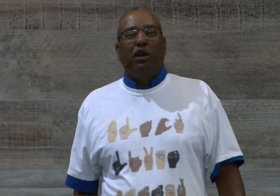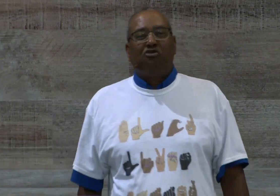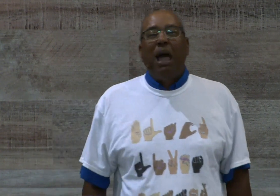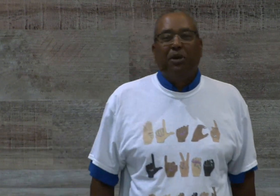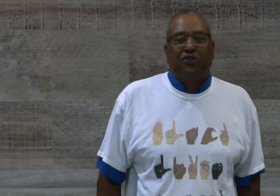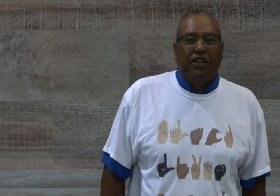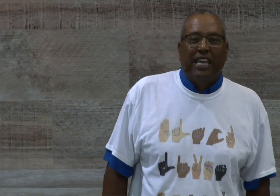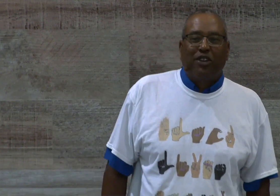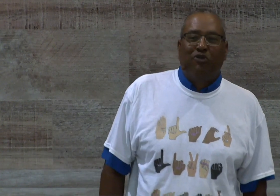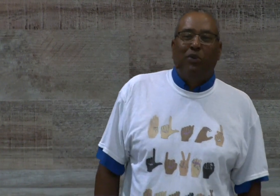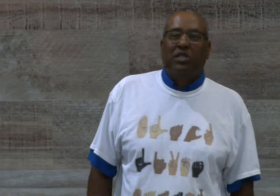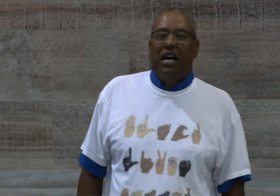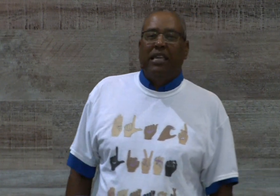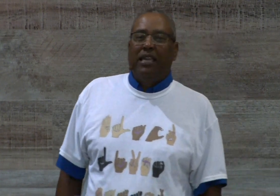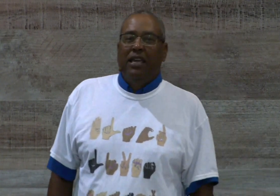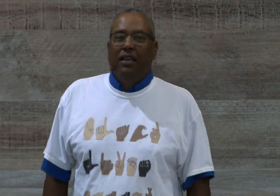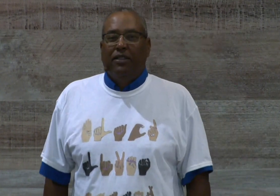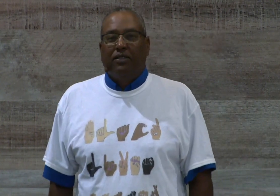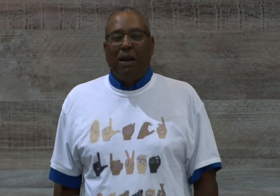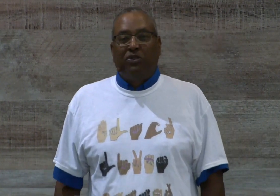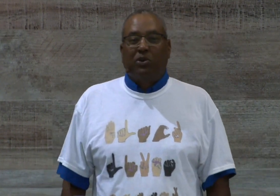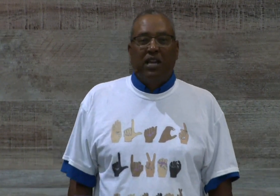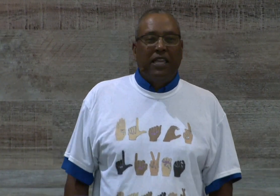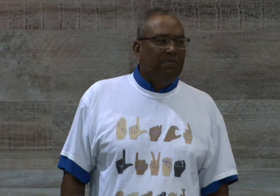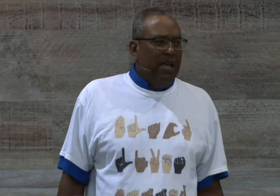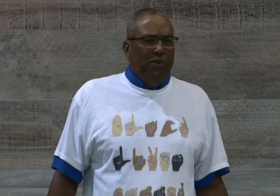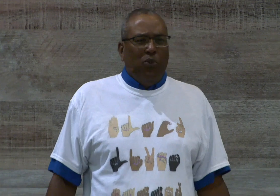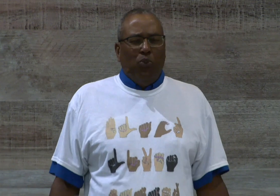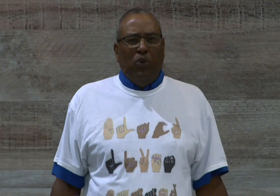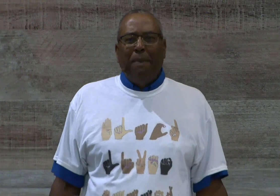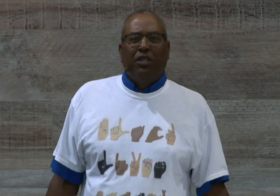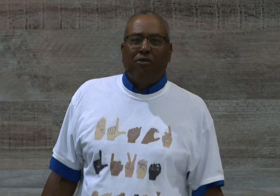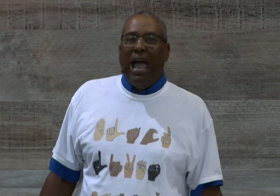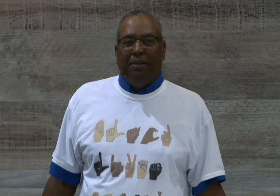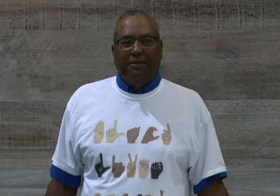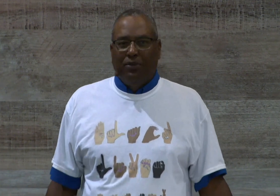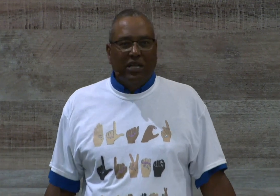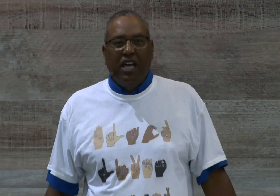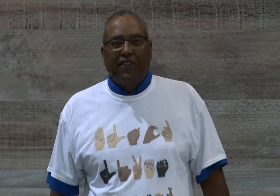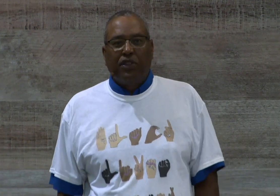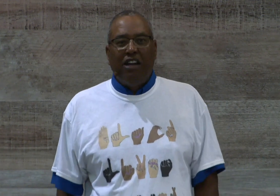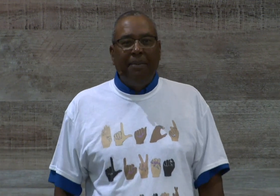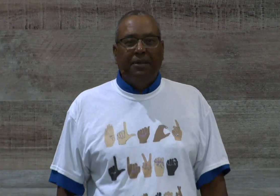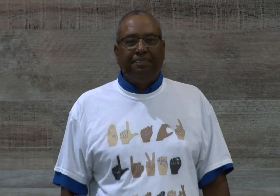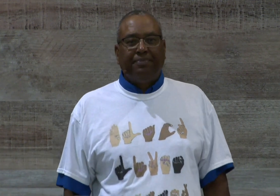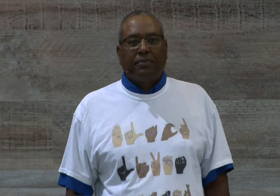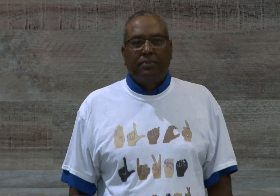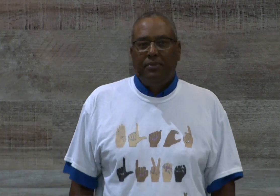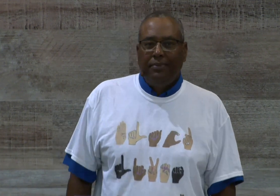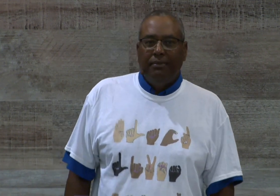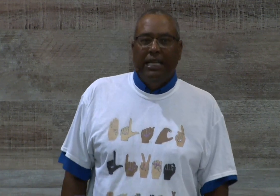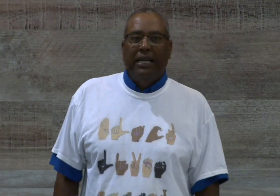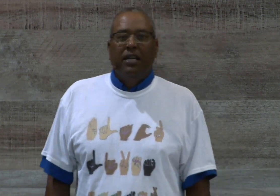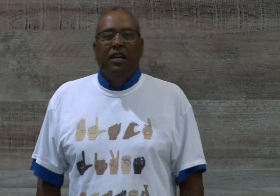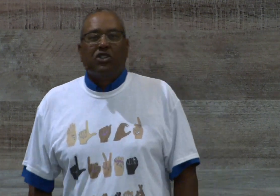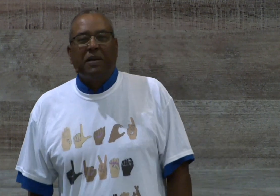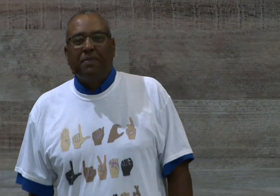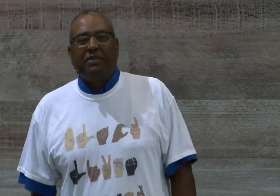rabbit's foot, thinking their foot was lucky, that rabbit's foot was lucky. Well, what happened to the rabbit? Wasn't lucky for the rabbit. Yeah. So, some people have